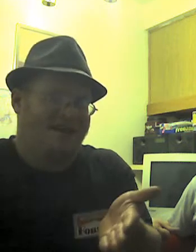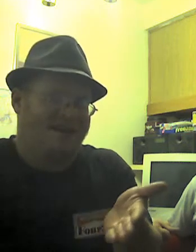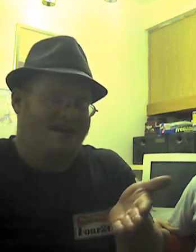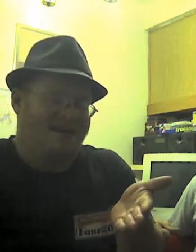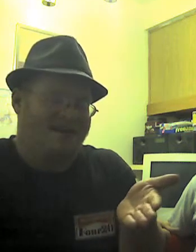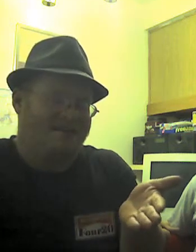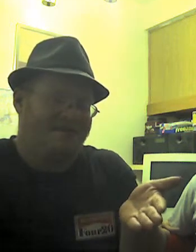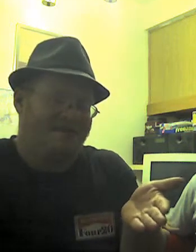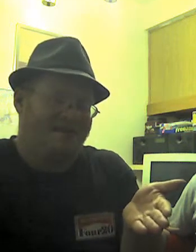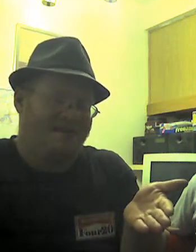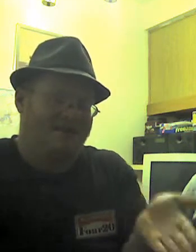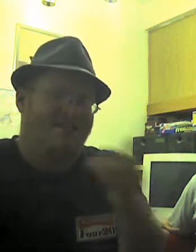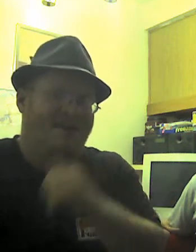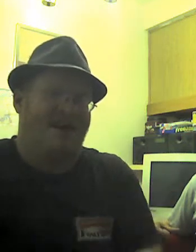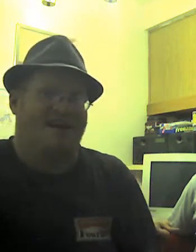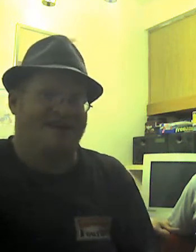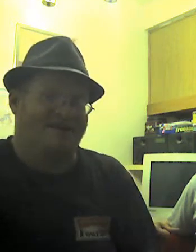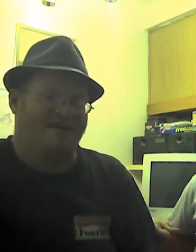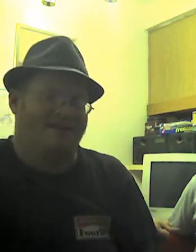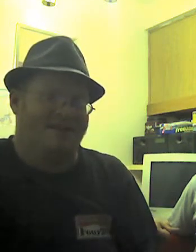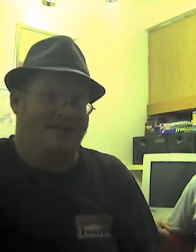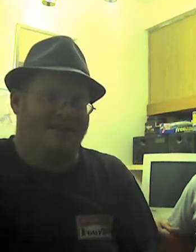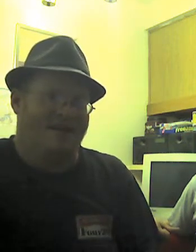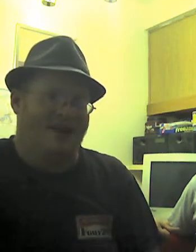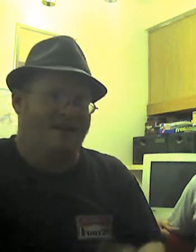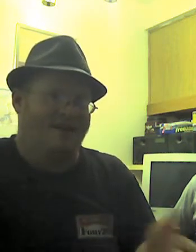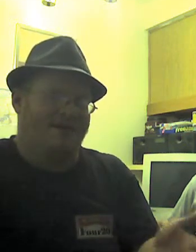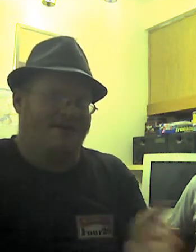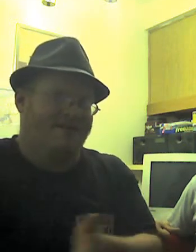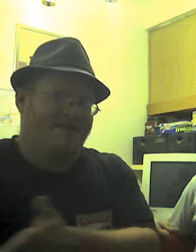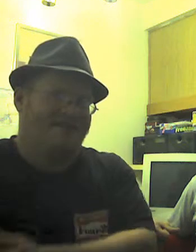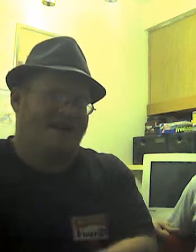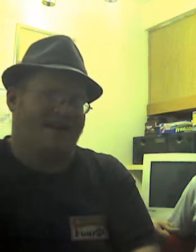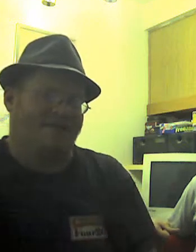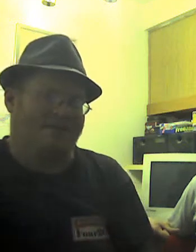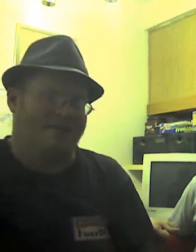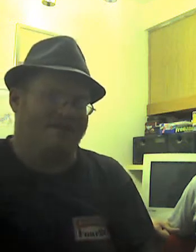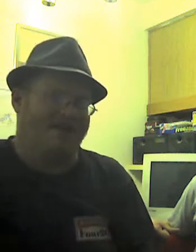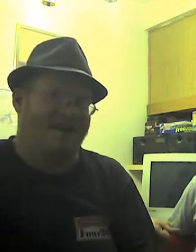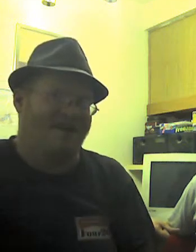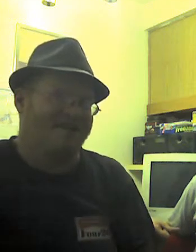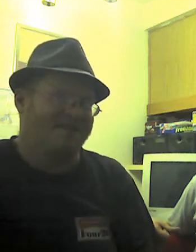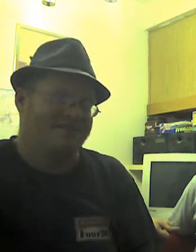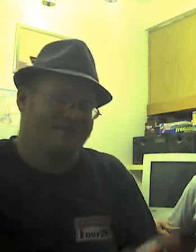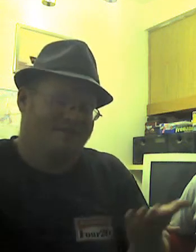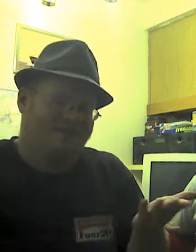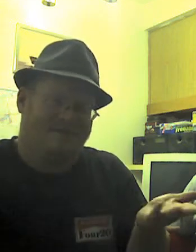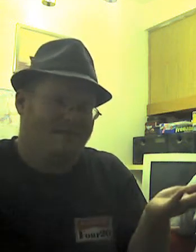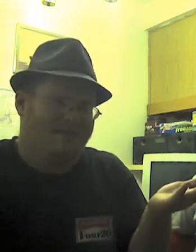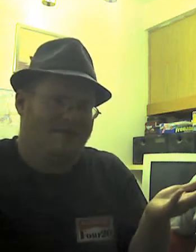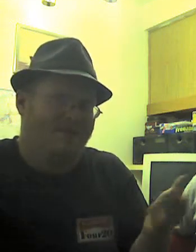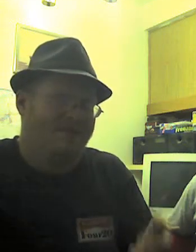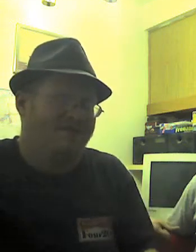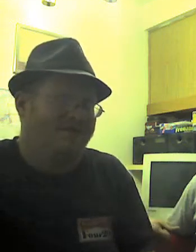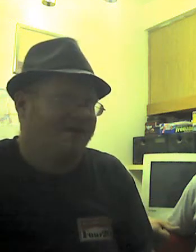it is in stock. How can they say it's in stock if it's not in stock? Confuses me.